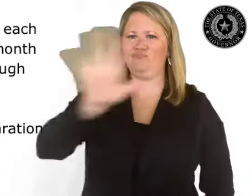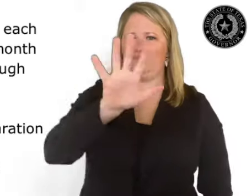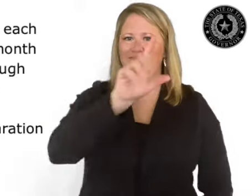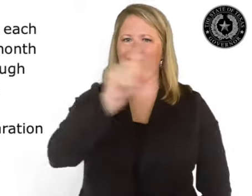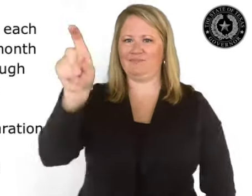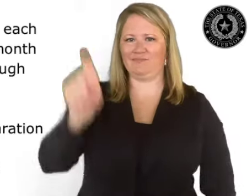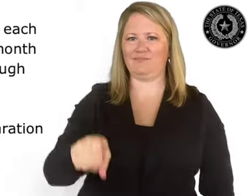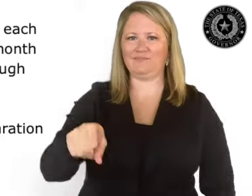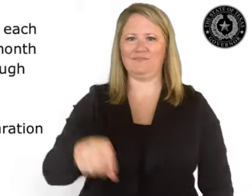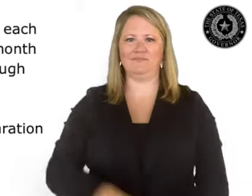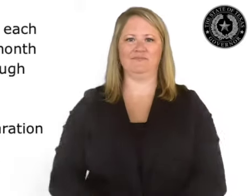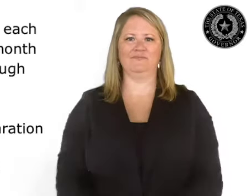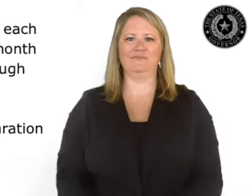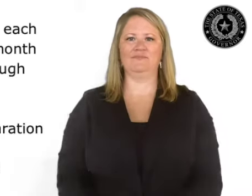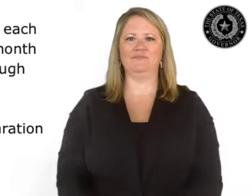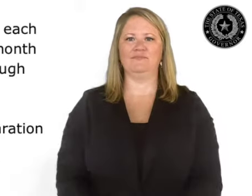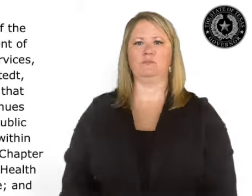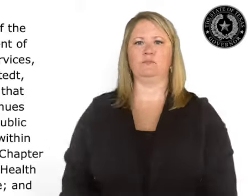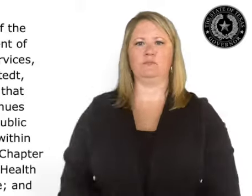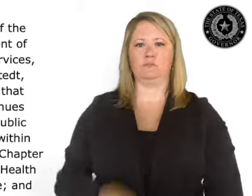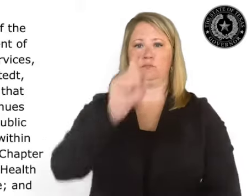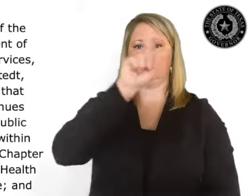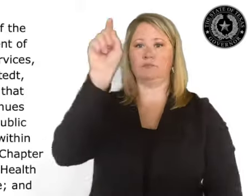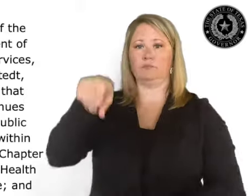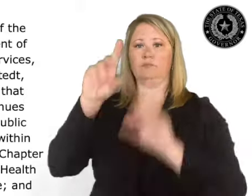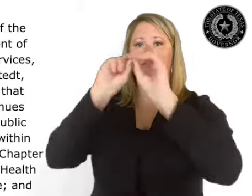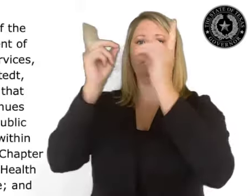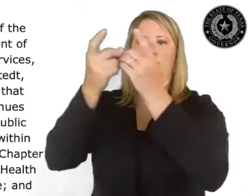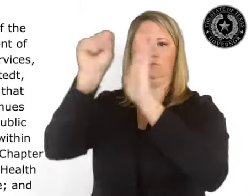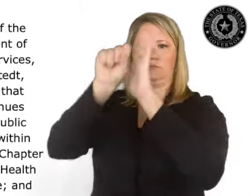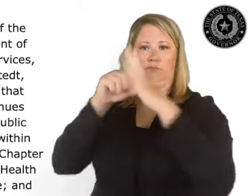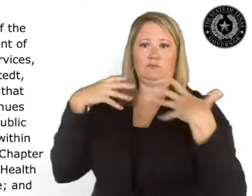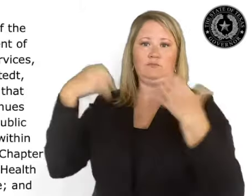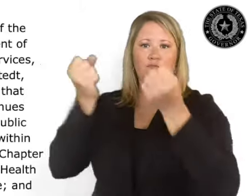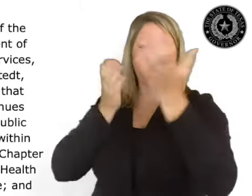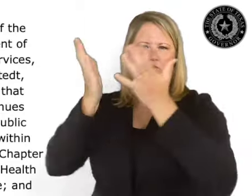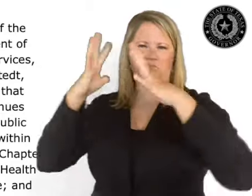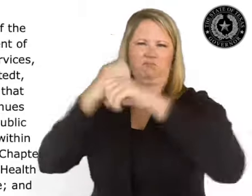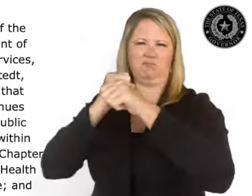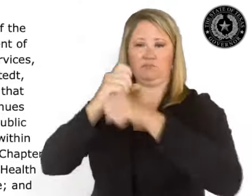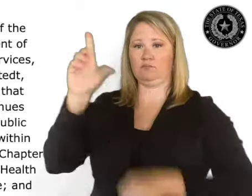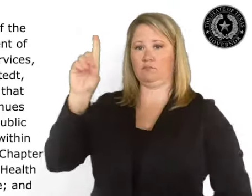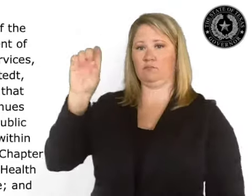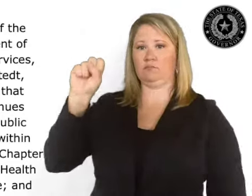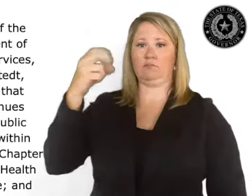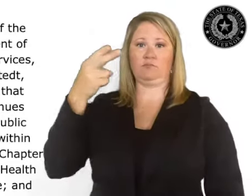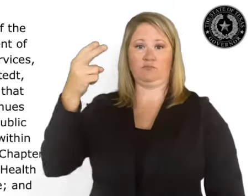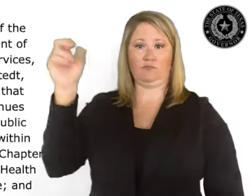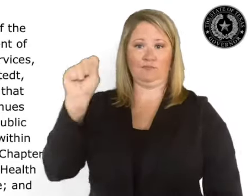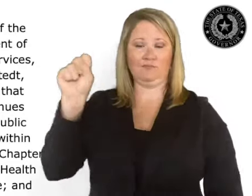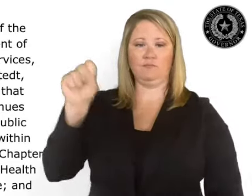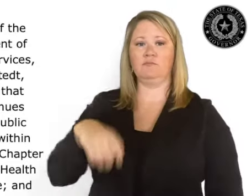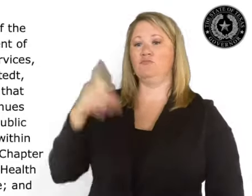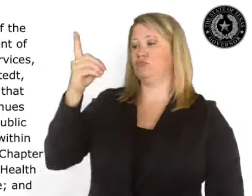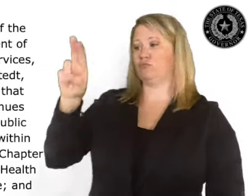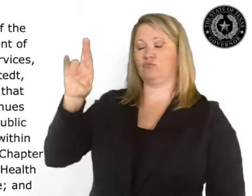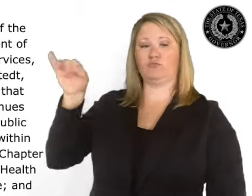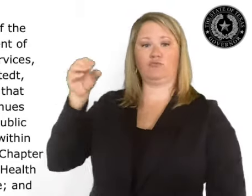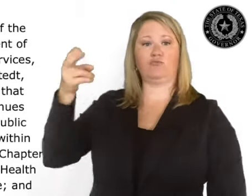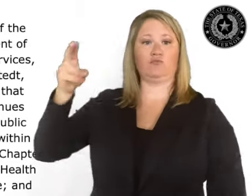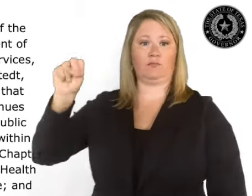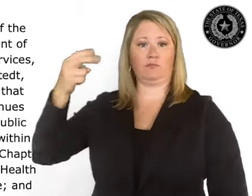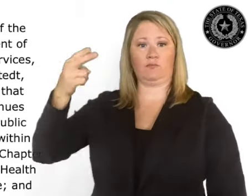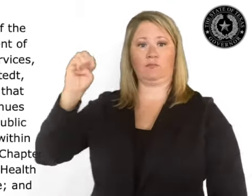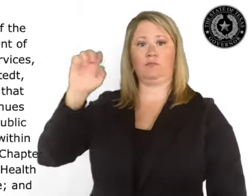Texas counties, and Whereas, the Commissioner of the Texas Department of State Health Services,